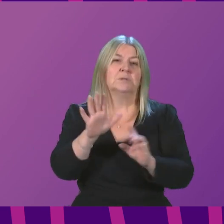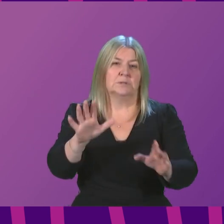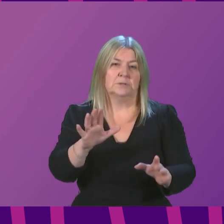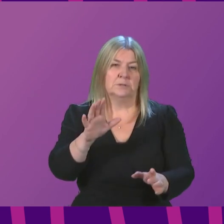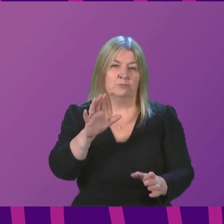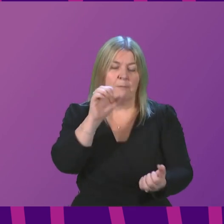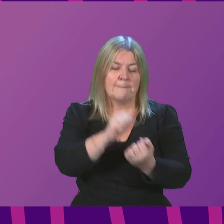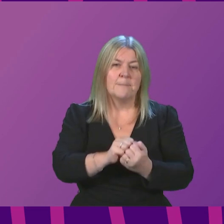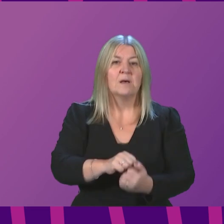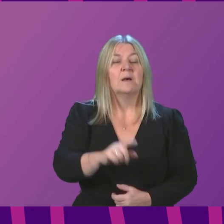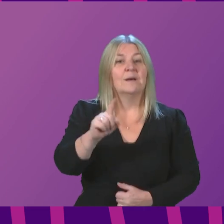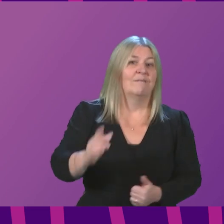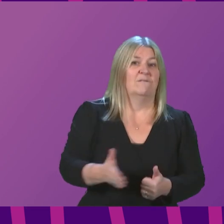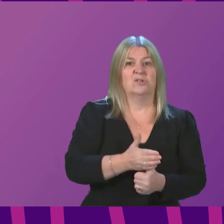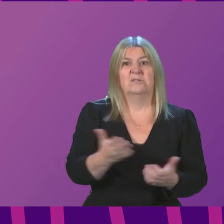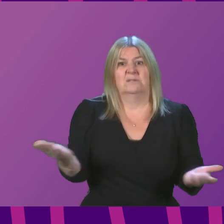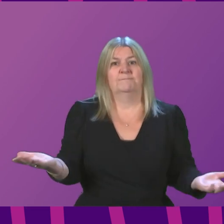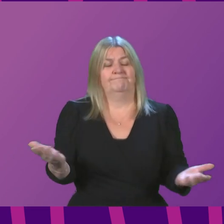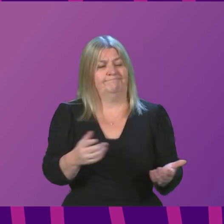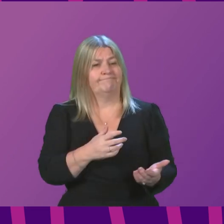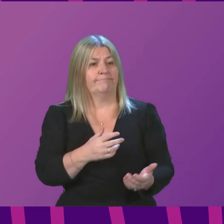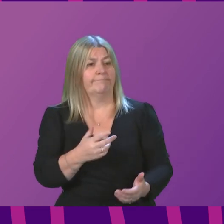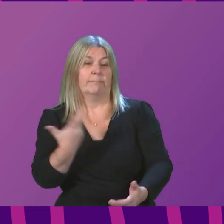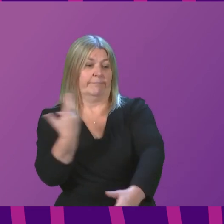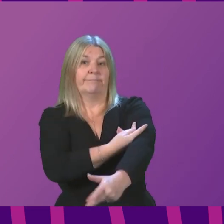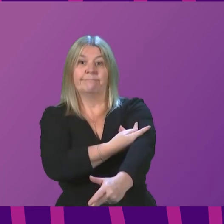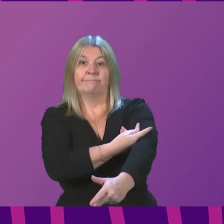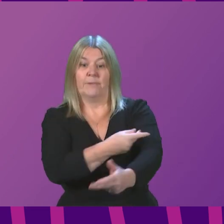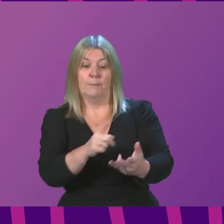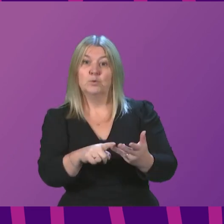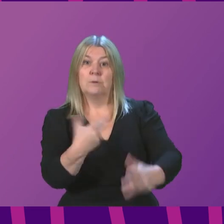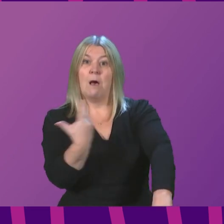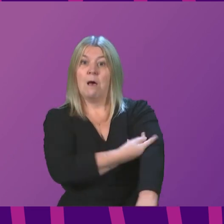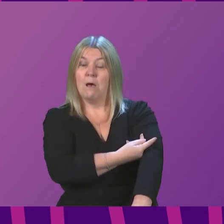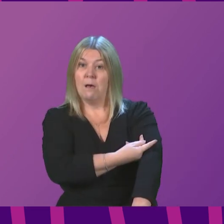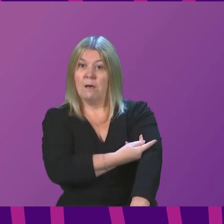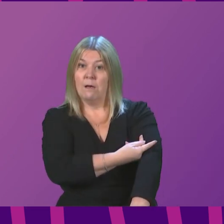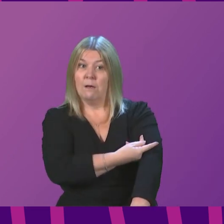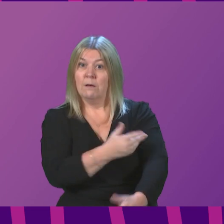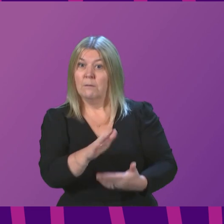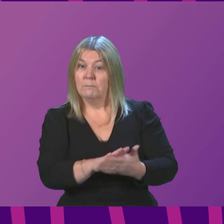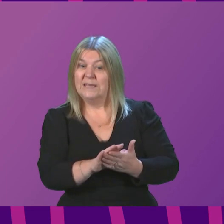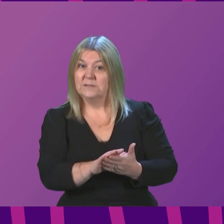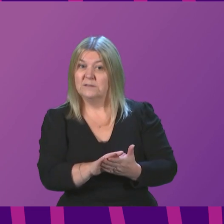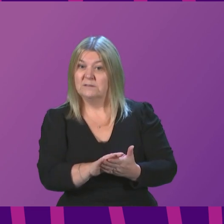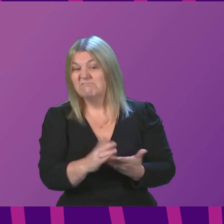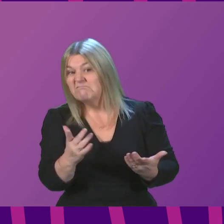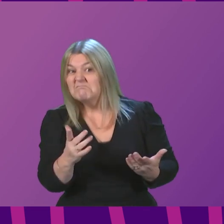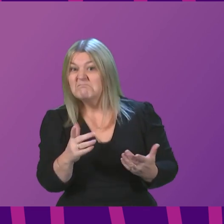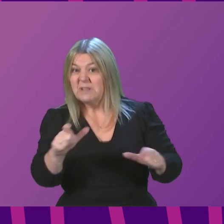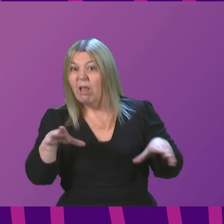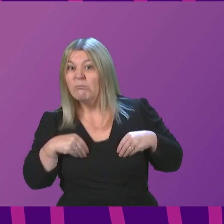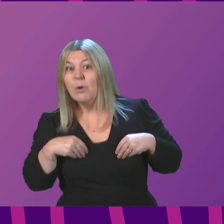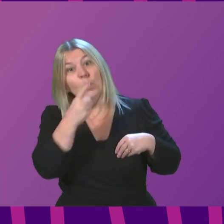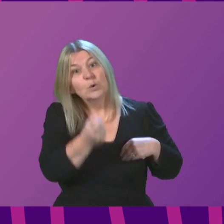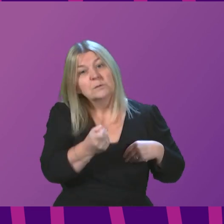Firstly, getting a booster does not mean we will not get COVID, though it will reduce the chances of that. But what it does do